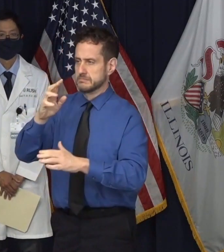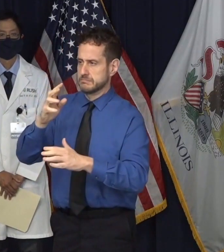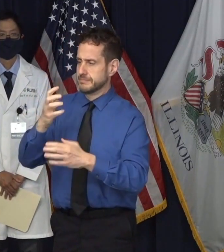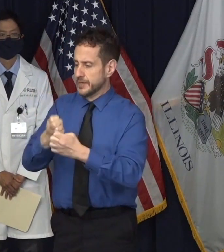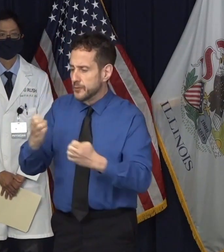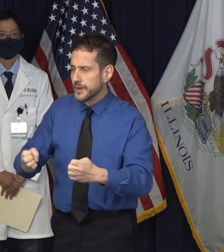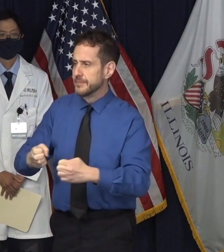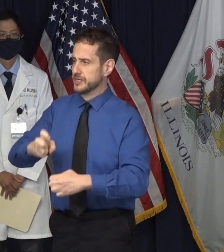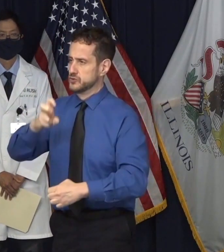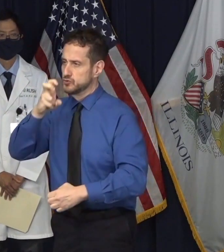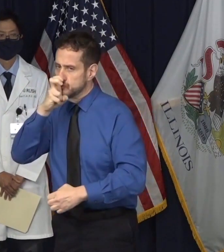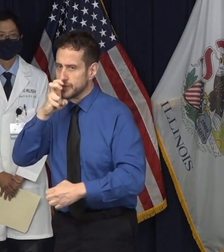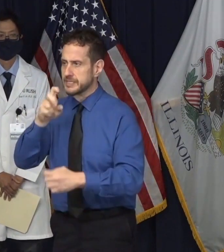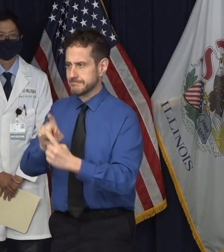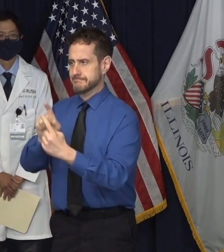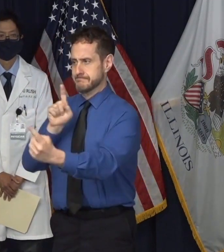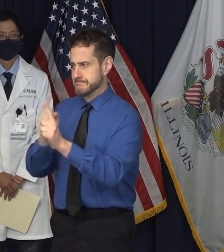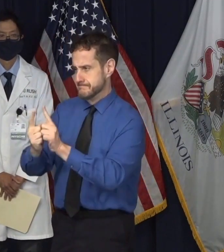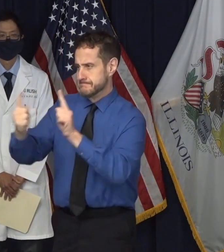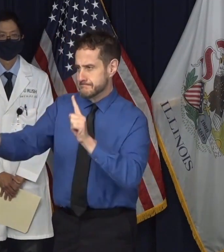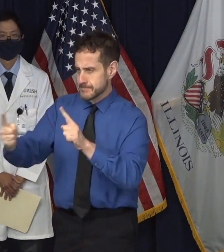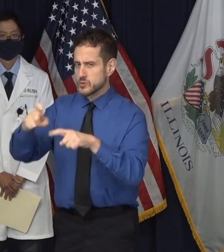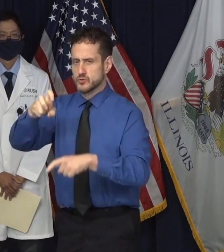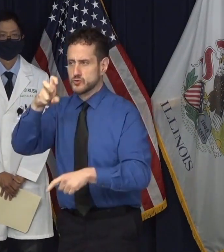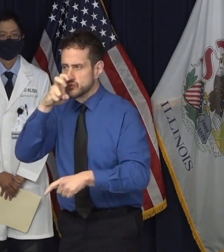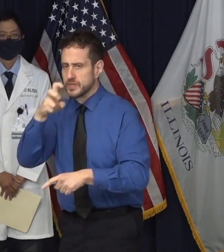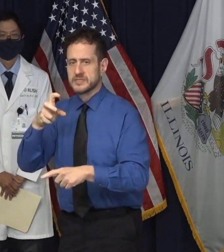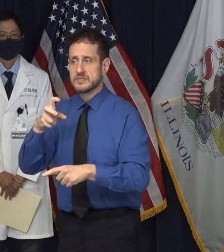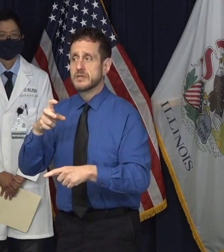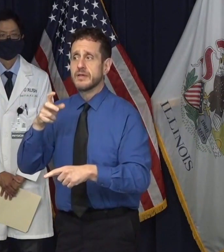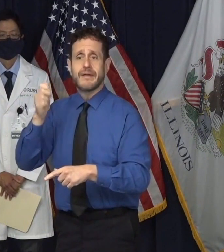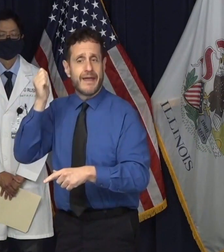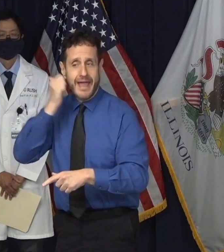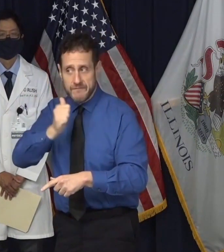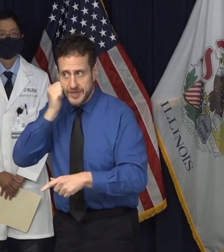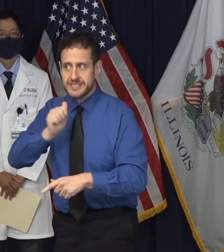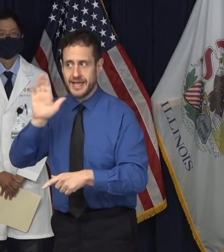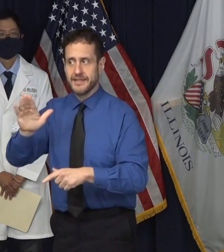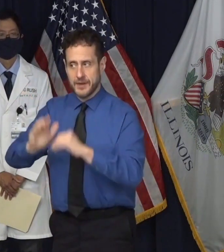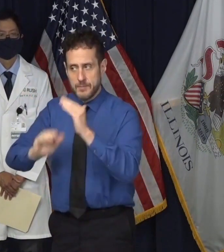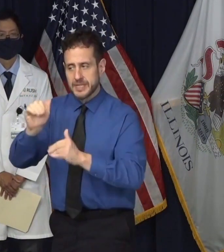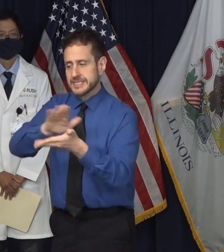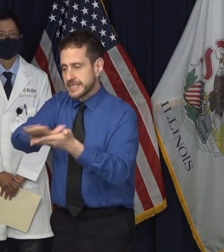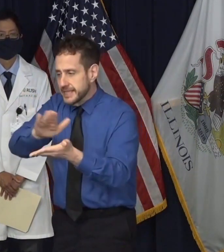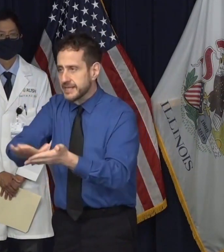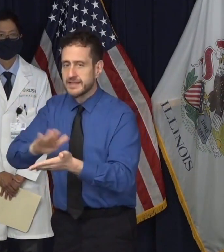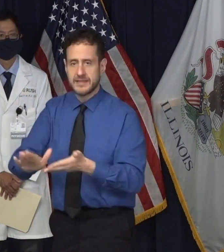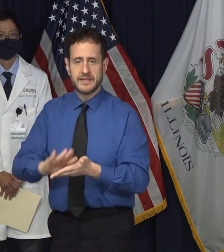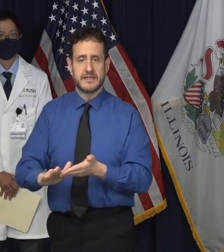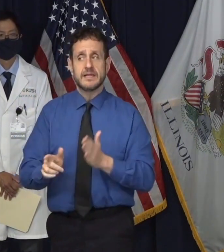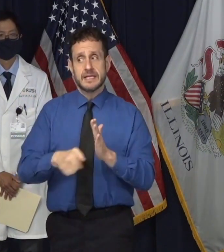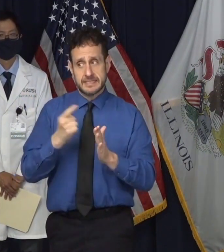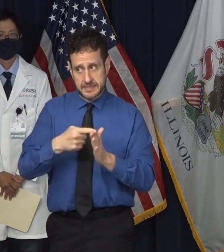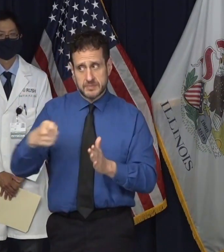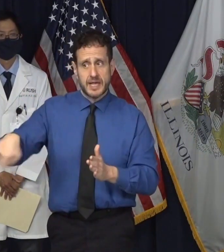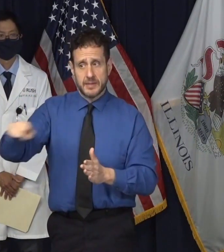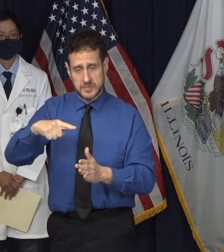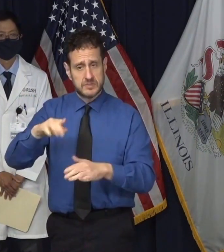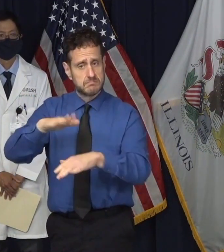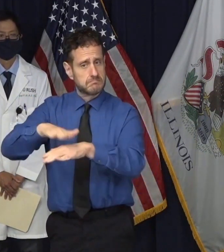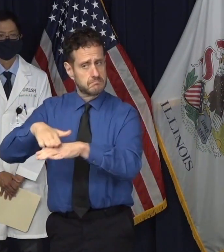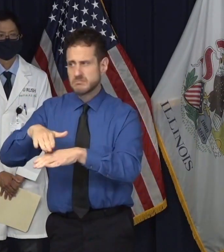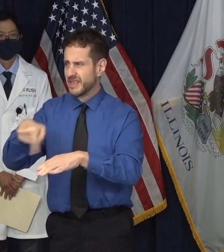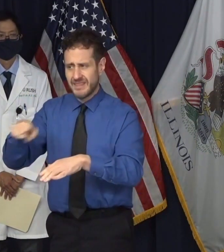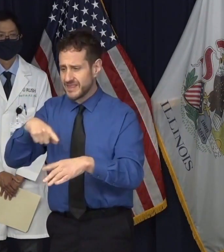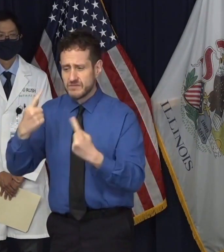outsized social distancing and are sanitized every day. And in some cases, all of those precautions have